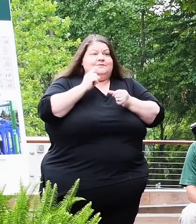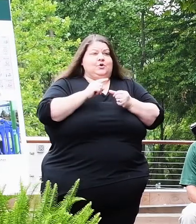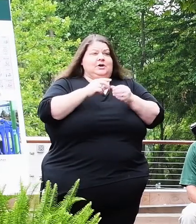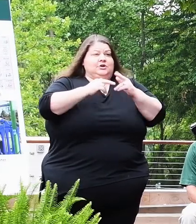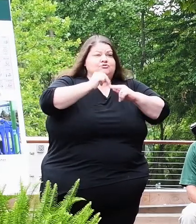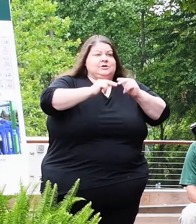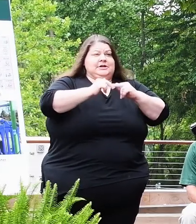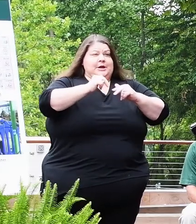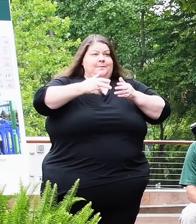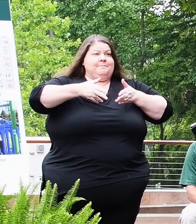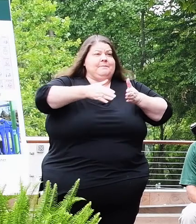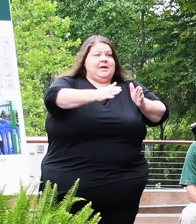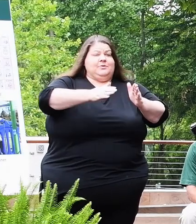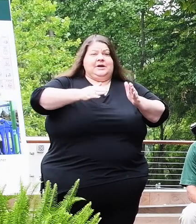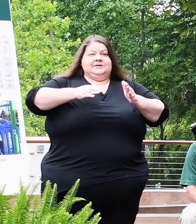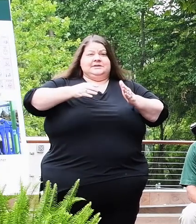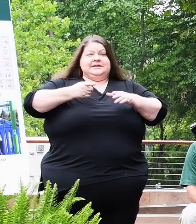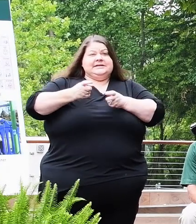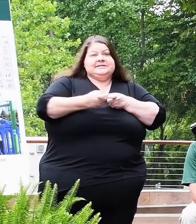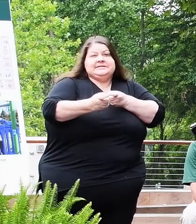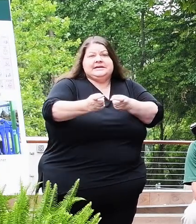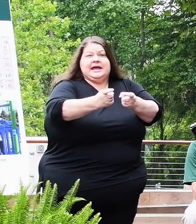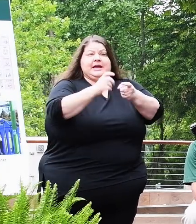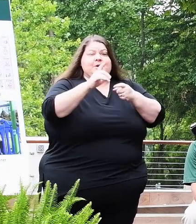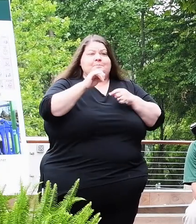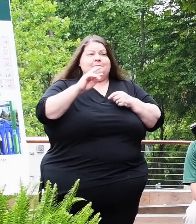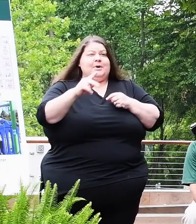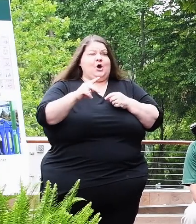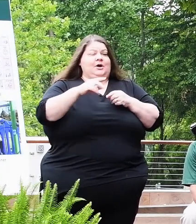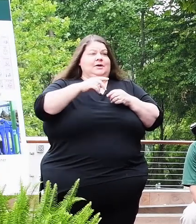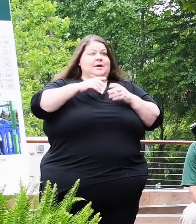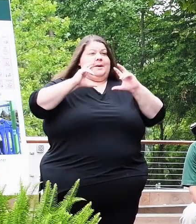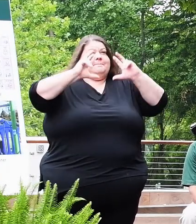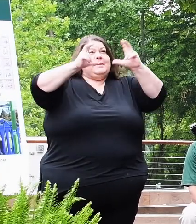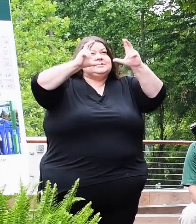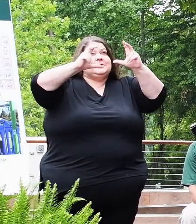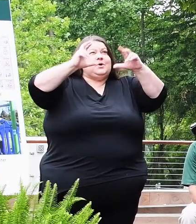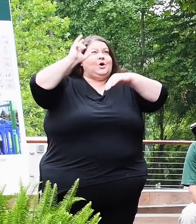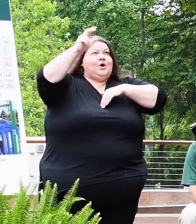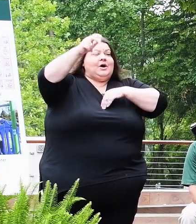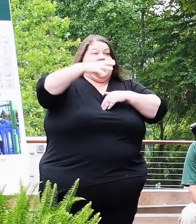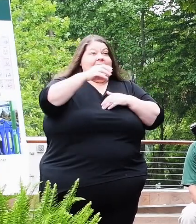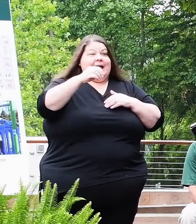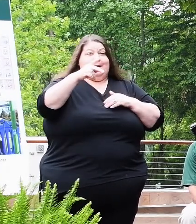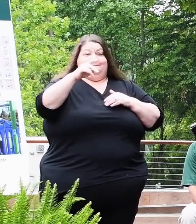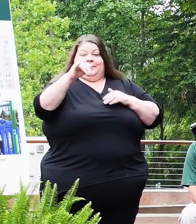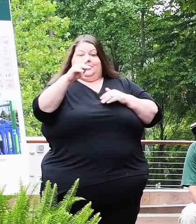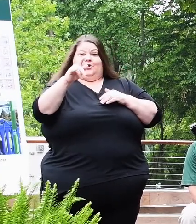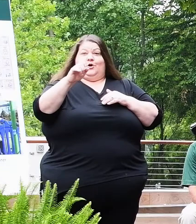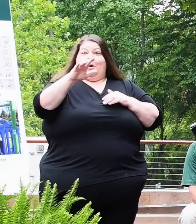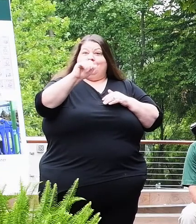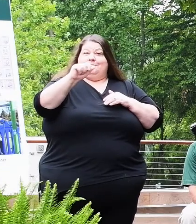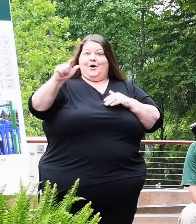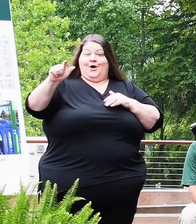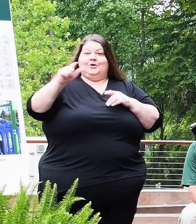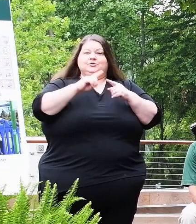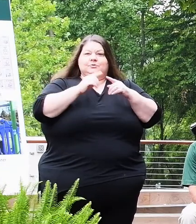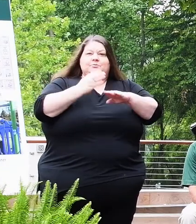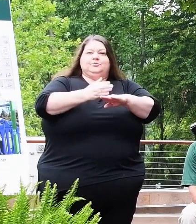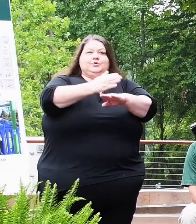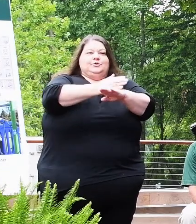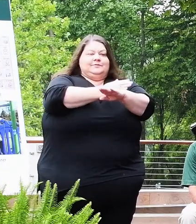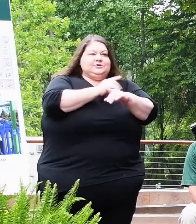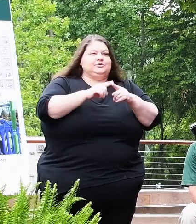pathways, a skate park, basketball courts, and pickleball courts at Blandaire Regional Parks to improvements